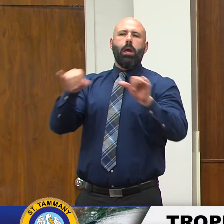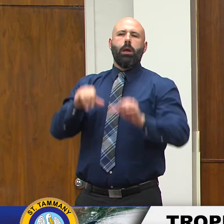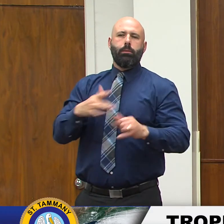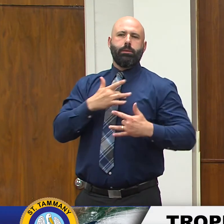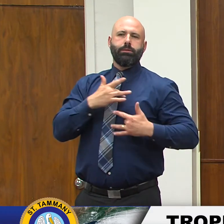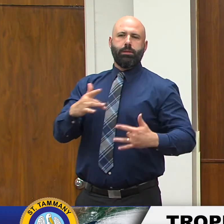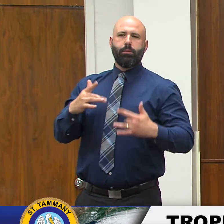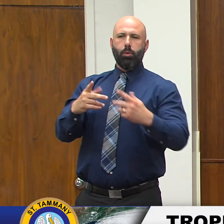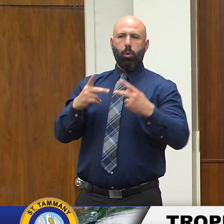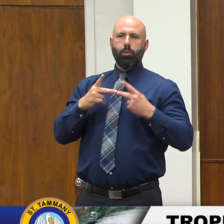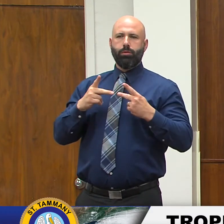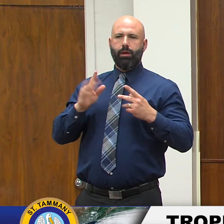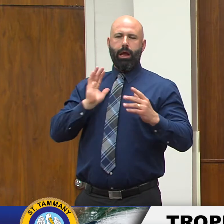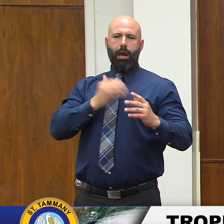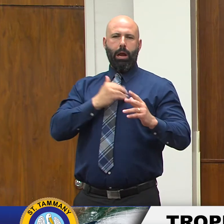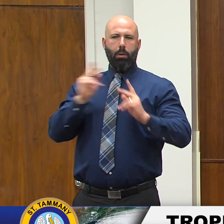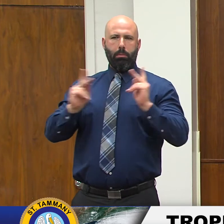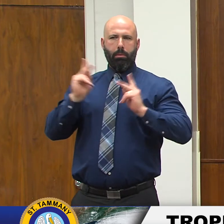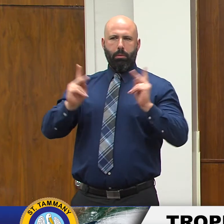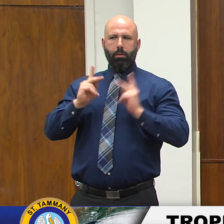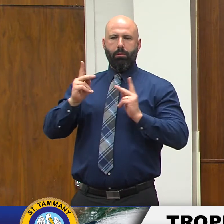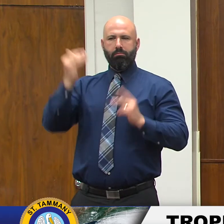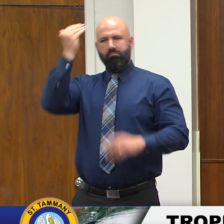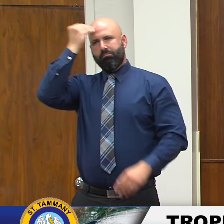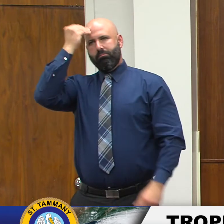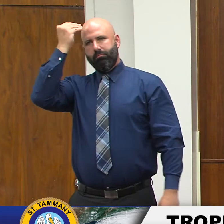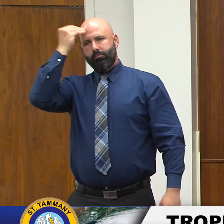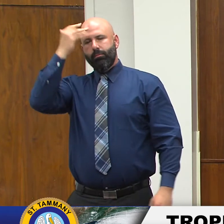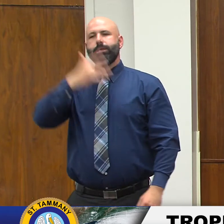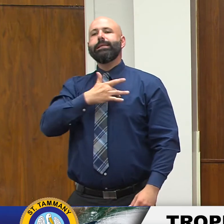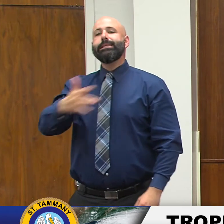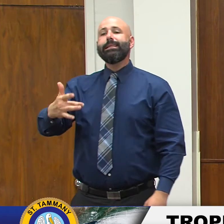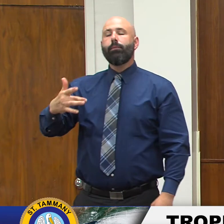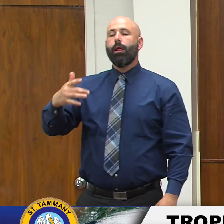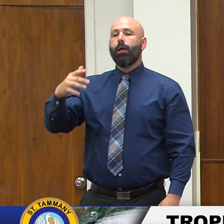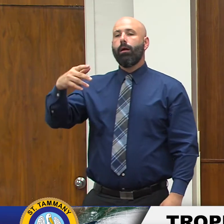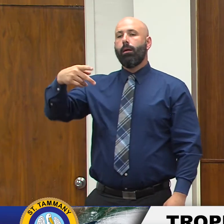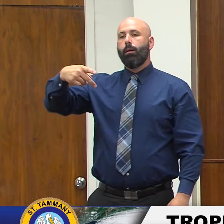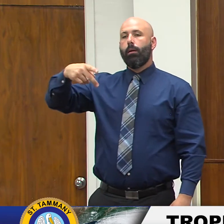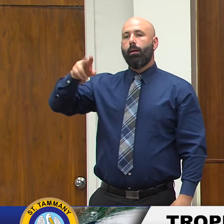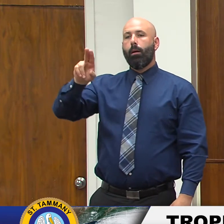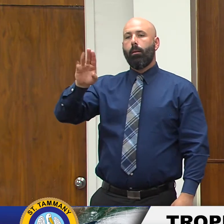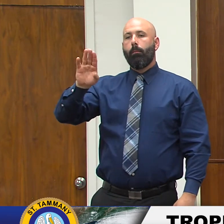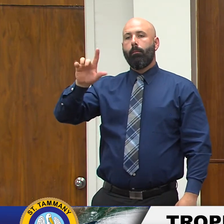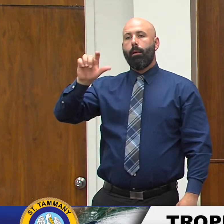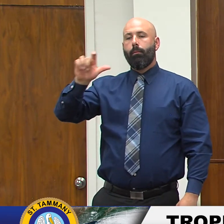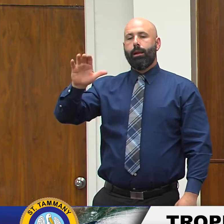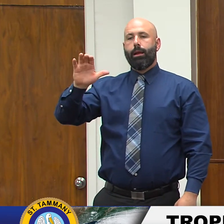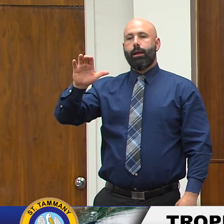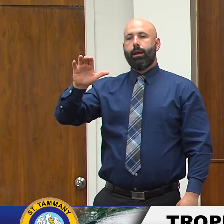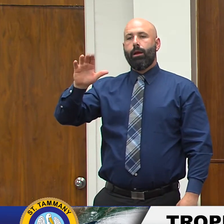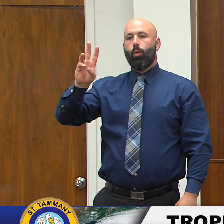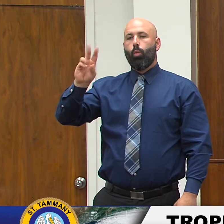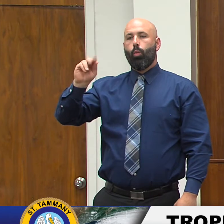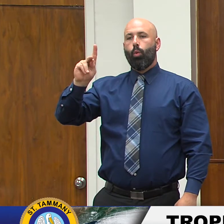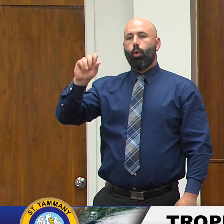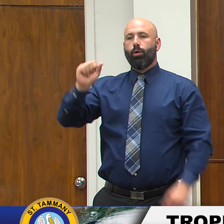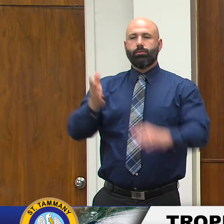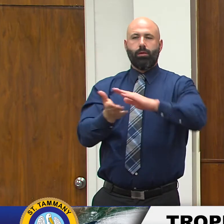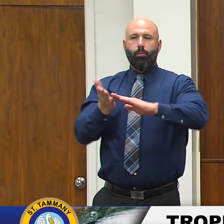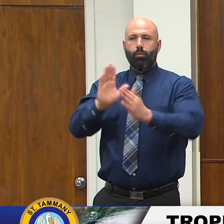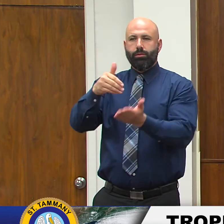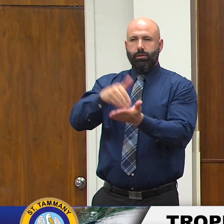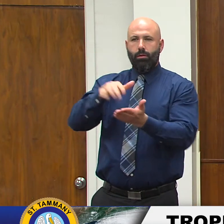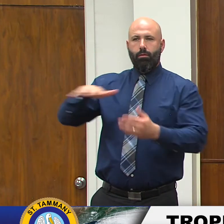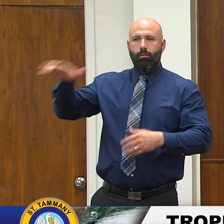are familiar with which are typically the uh public works uh operation centers across st tammany parish from